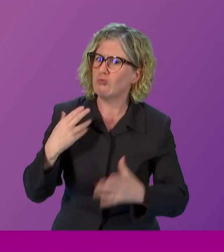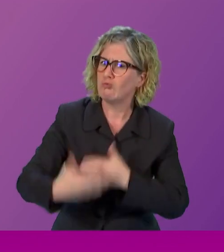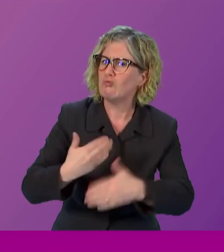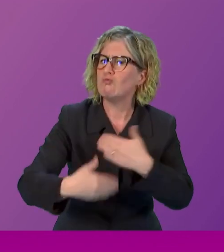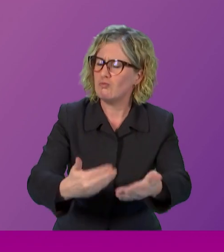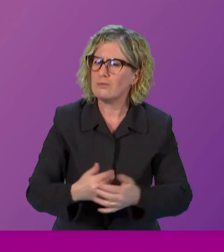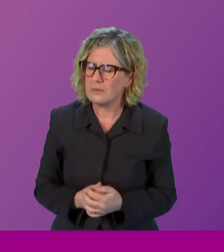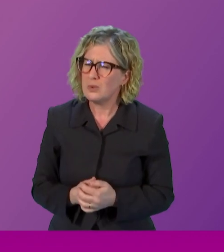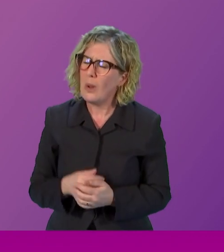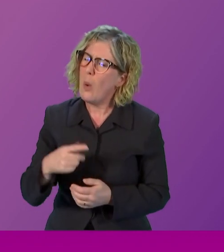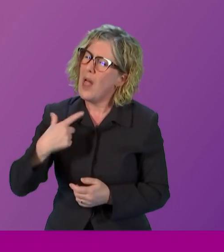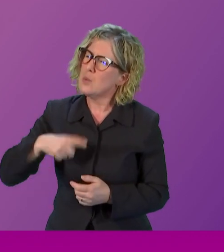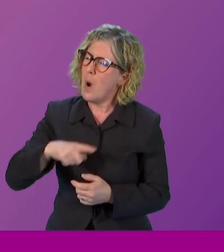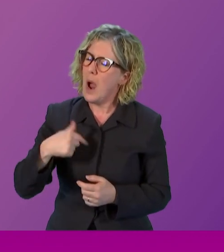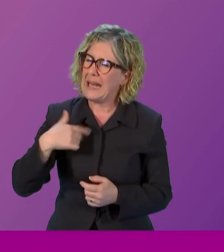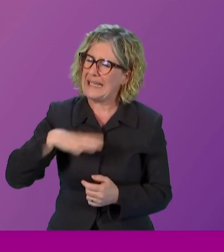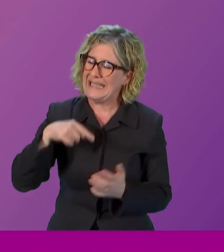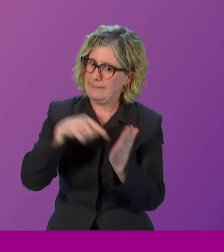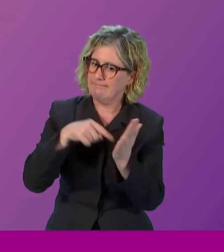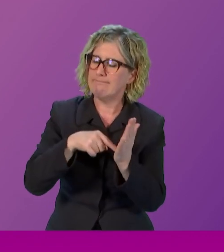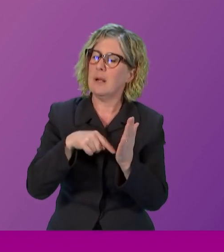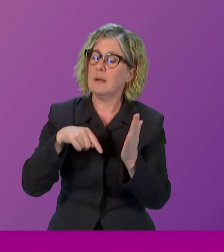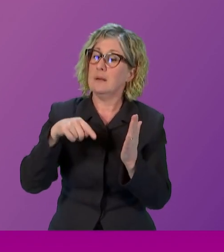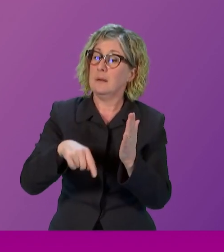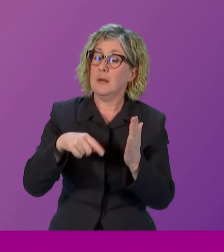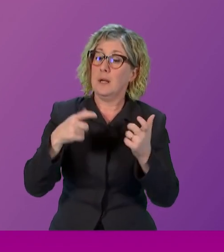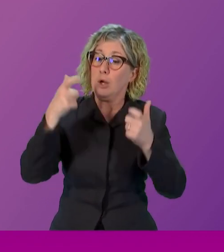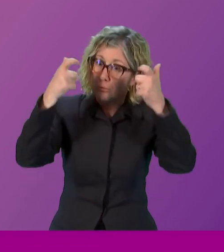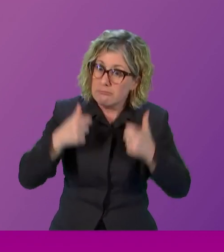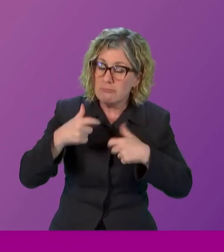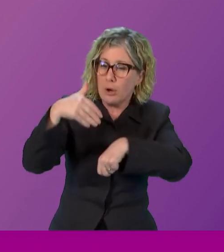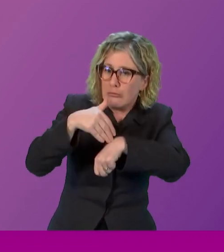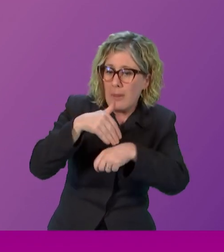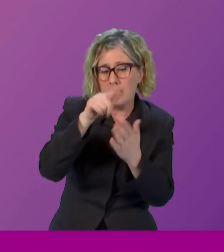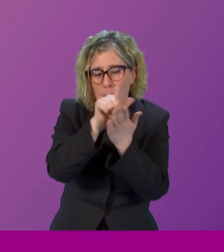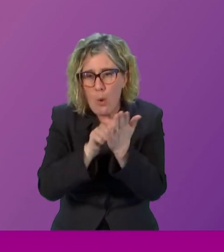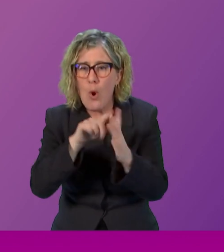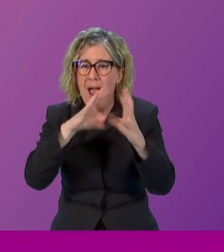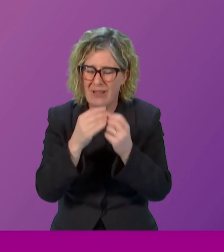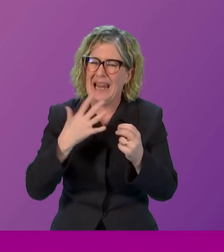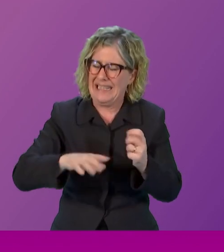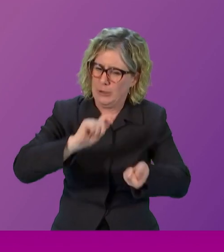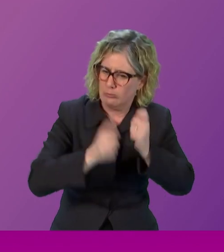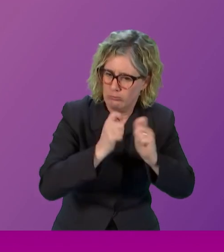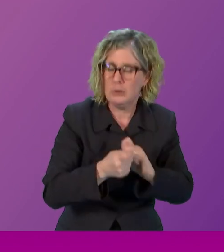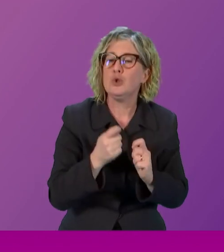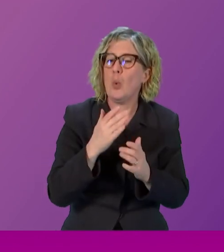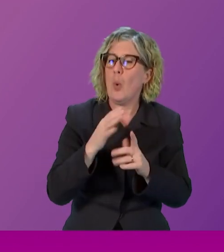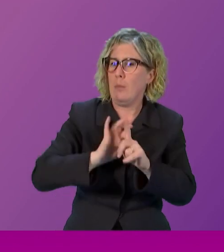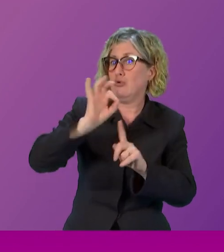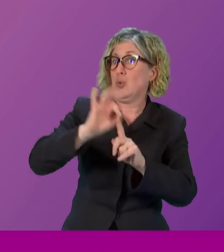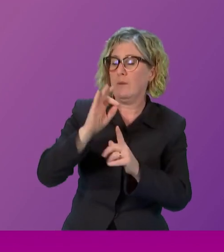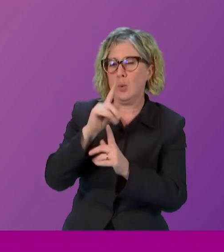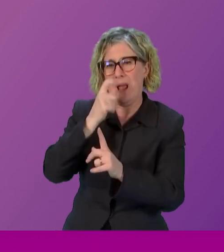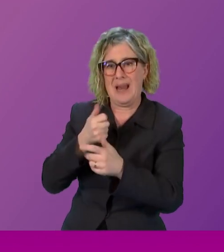in reforming the criminal justice system so that it works better for women we've seen progress new